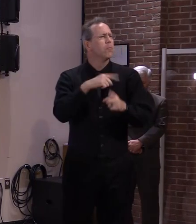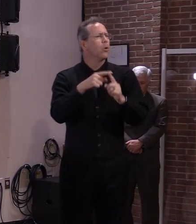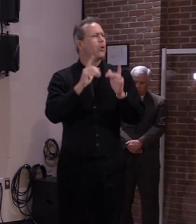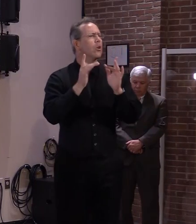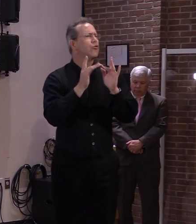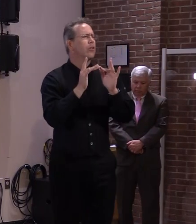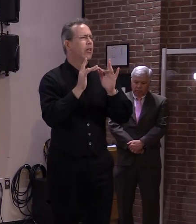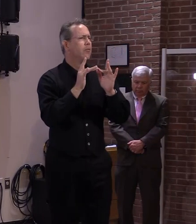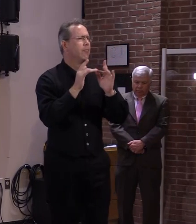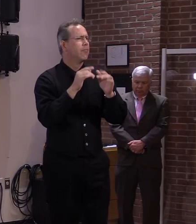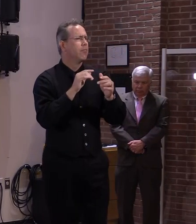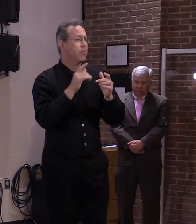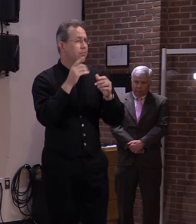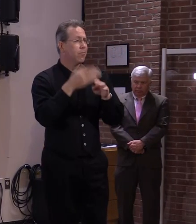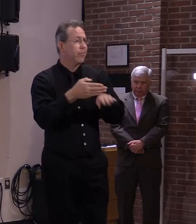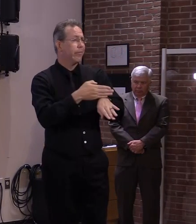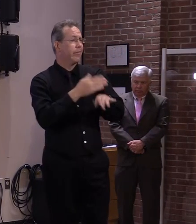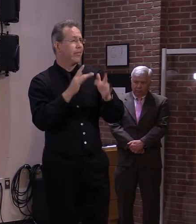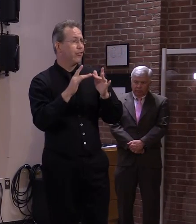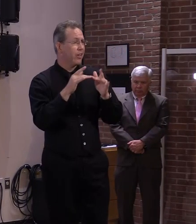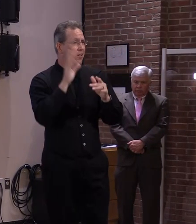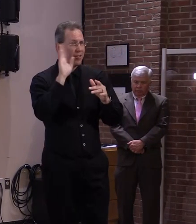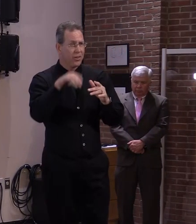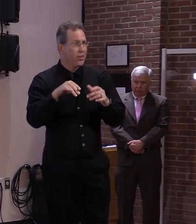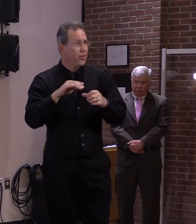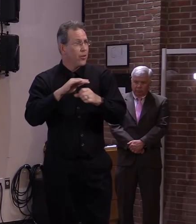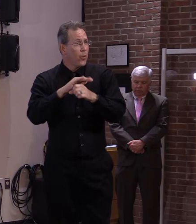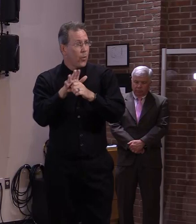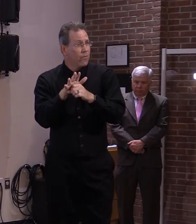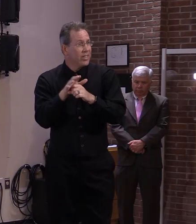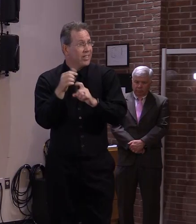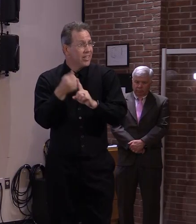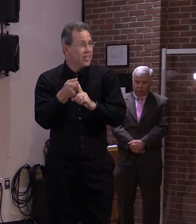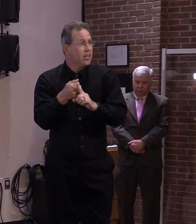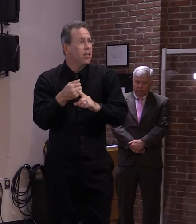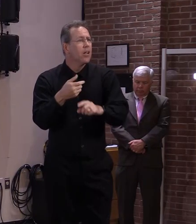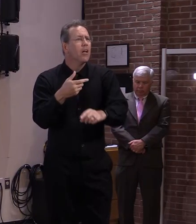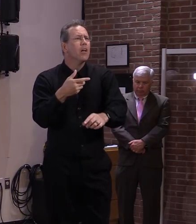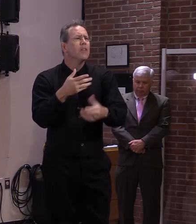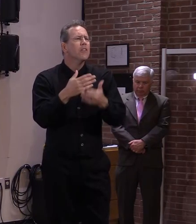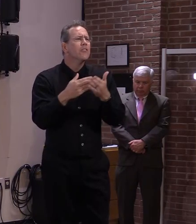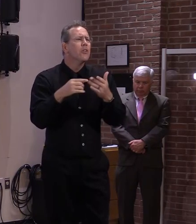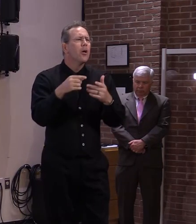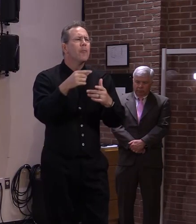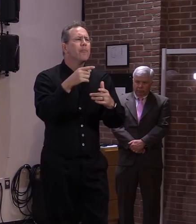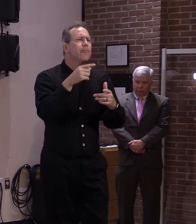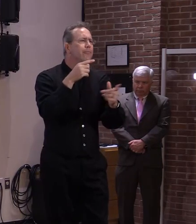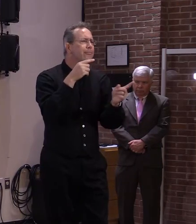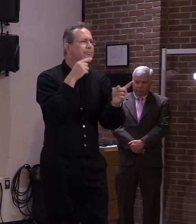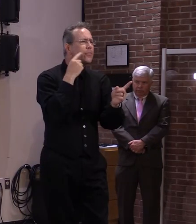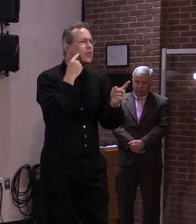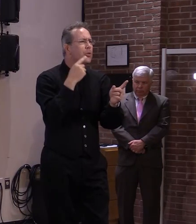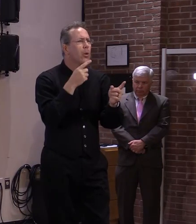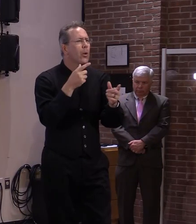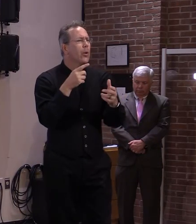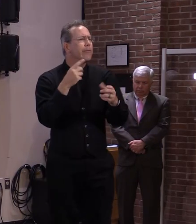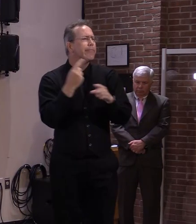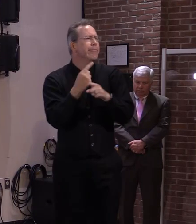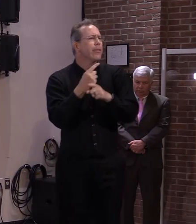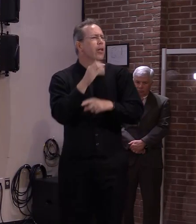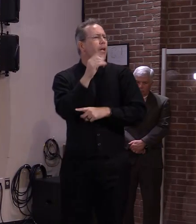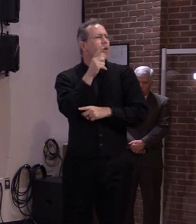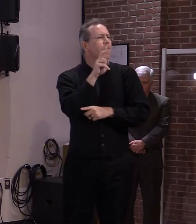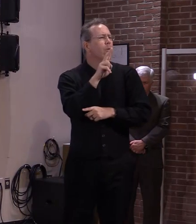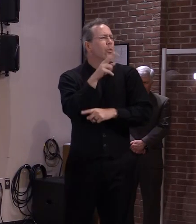COVID vaccine become part of the regular flu vaccine mix like H1N1 has